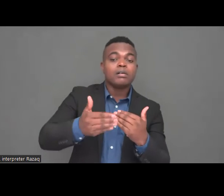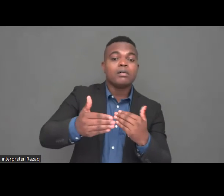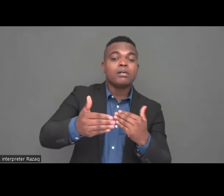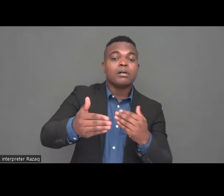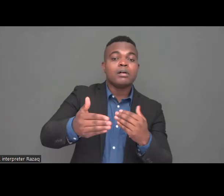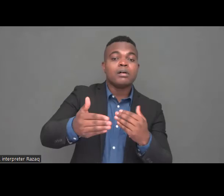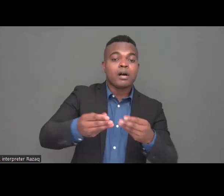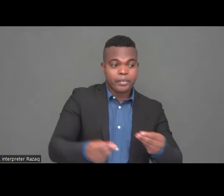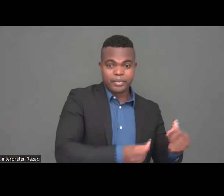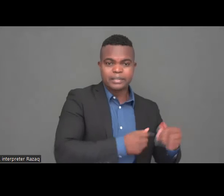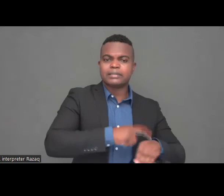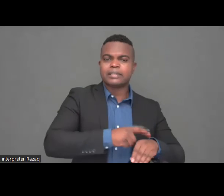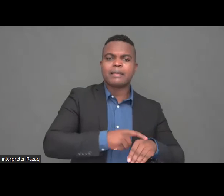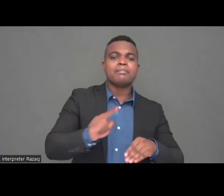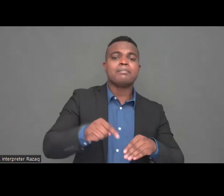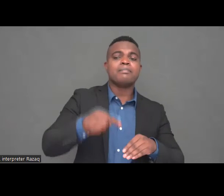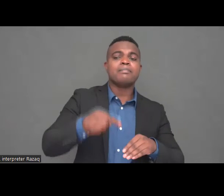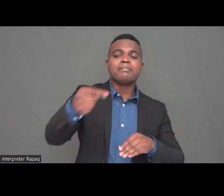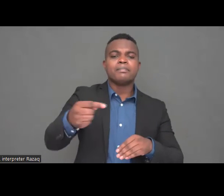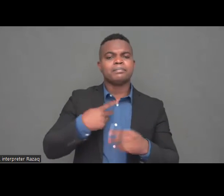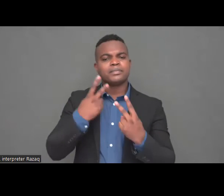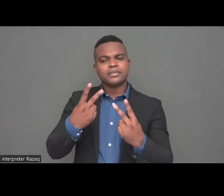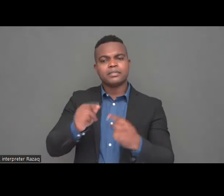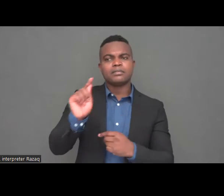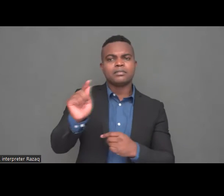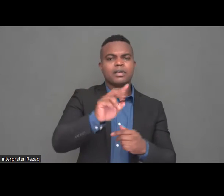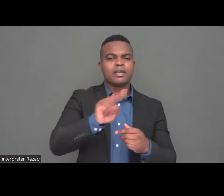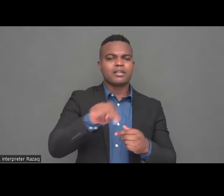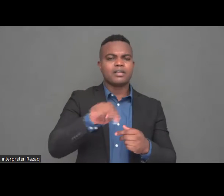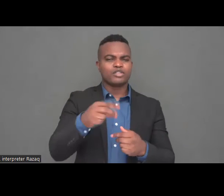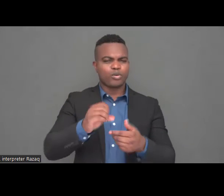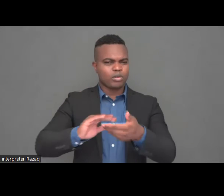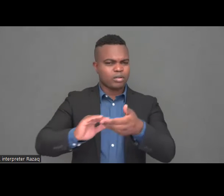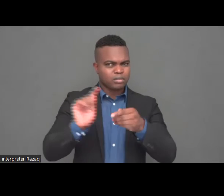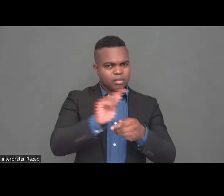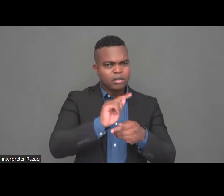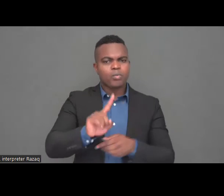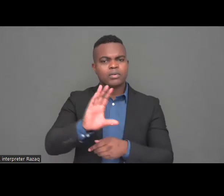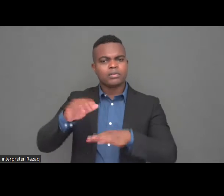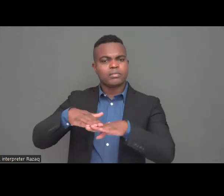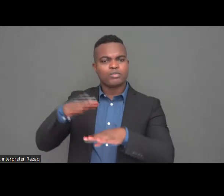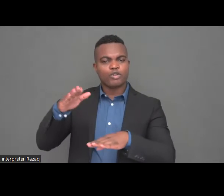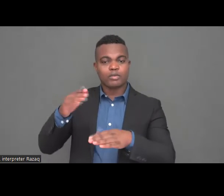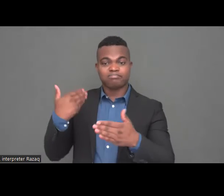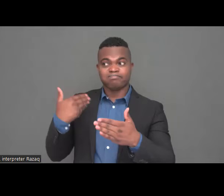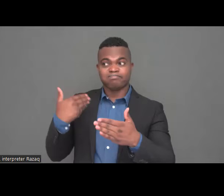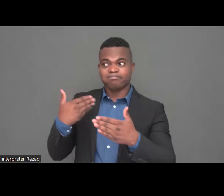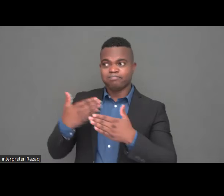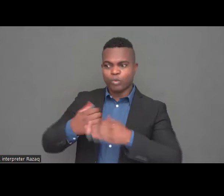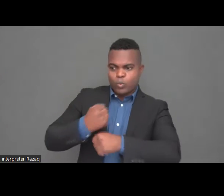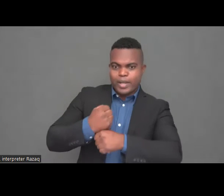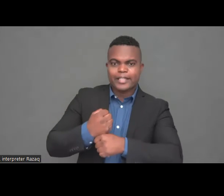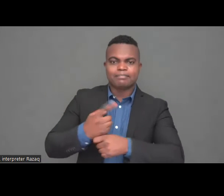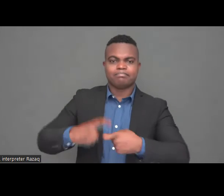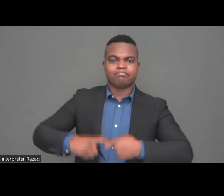professional activities and could only volunteer. Many people go to Europe